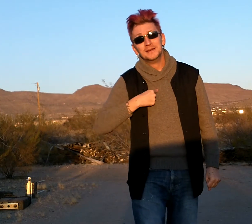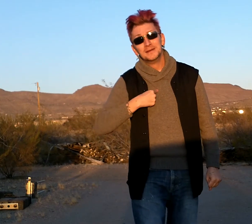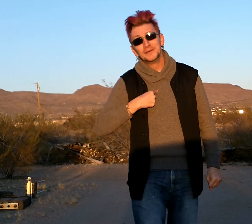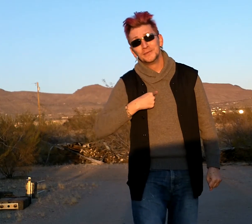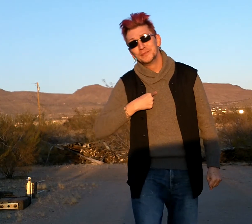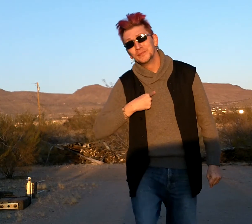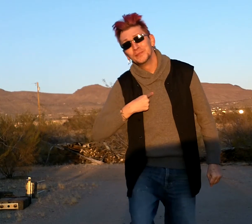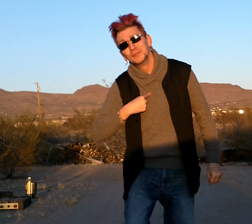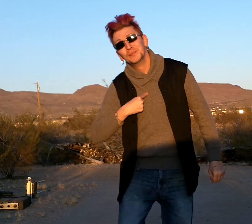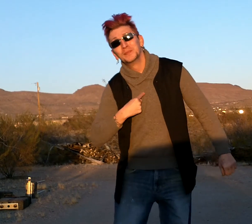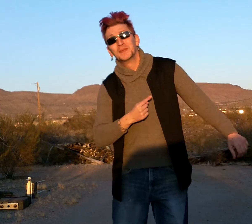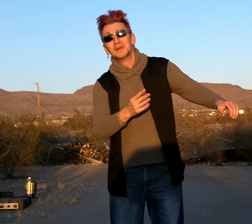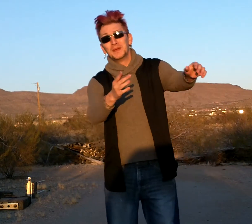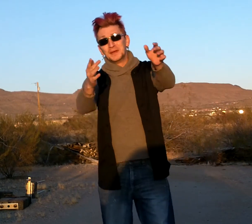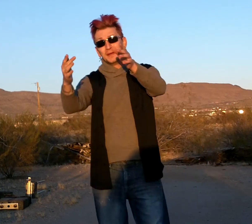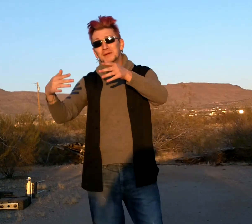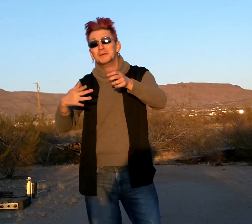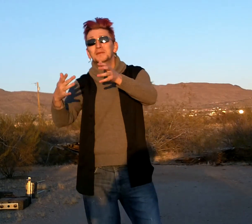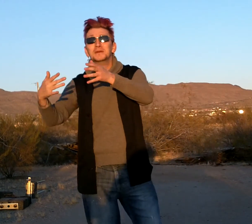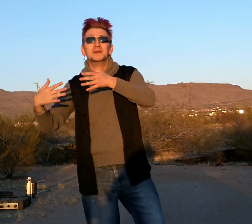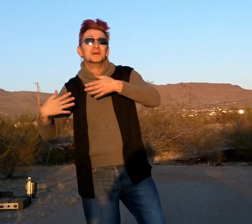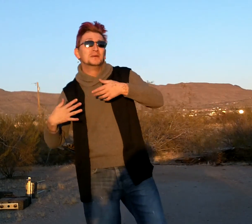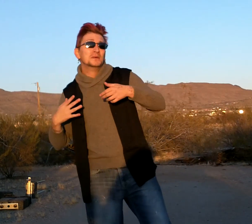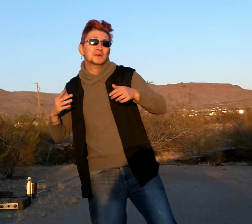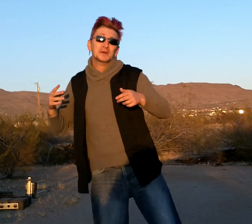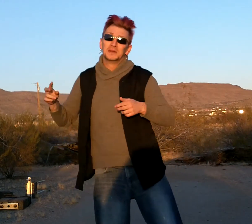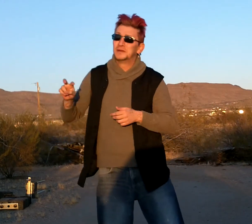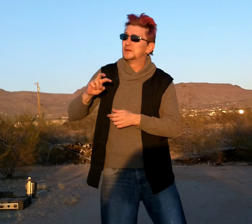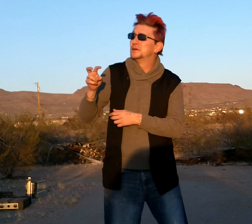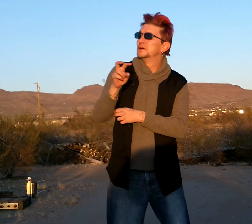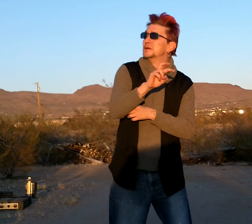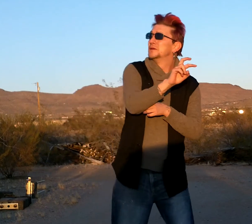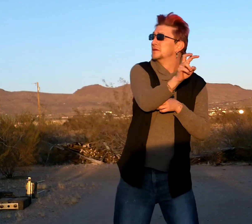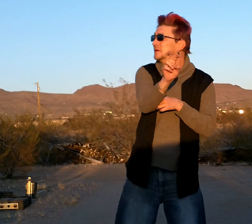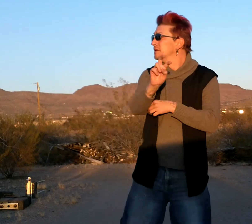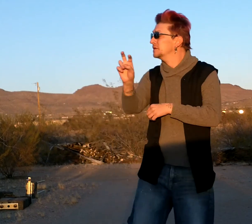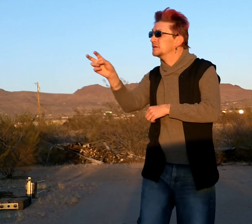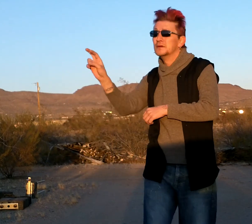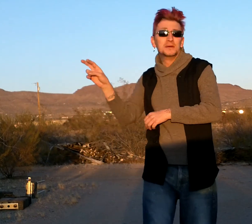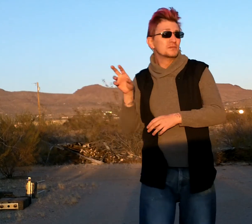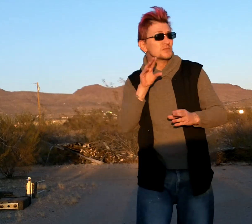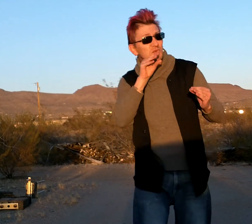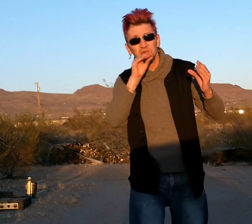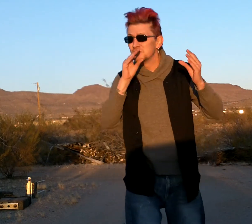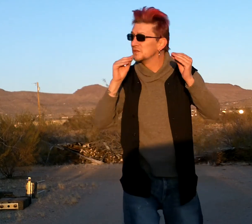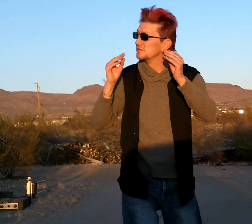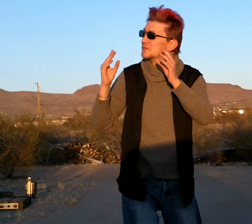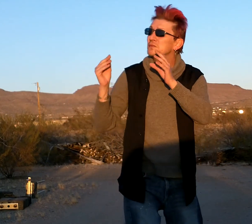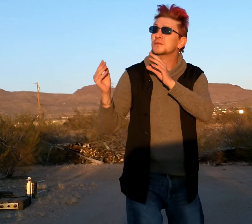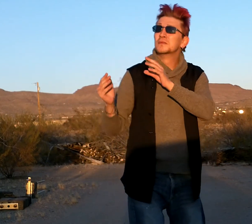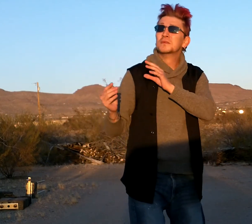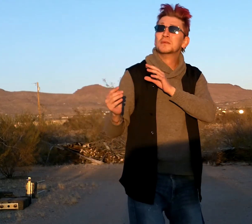I roamed and rambled, and I followed